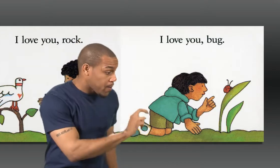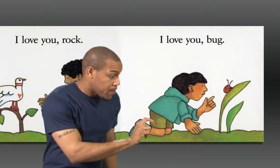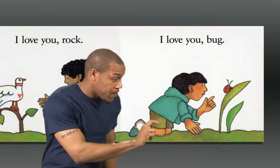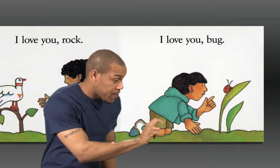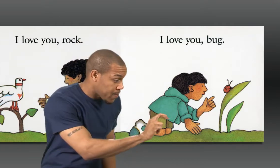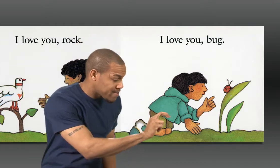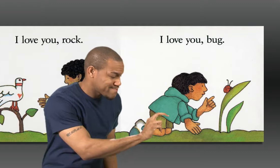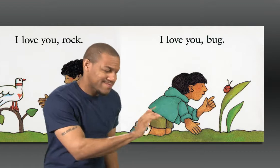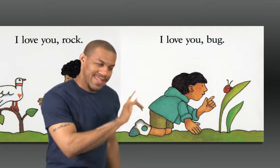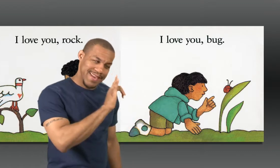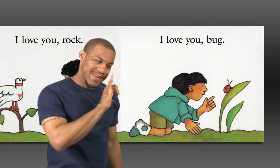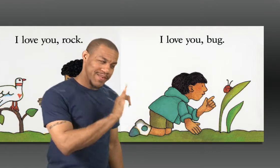I love you, Bug.